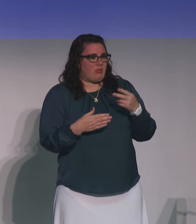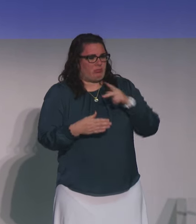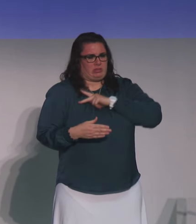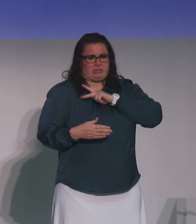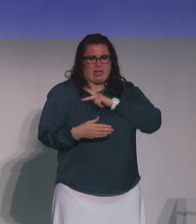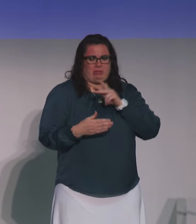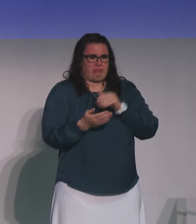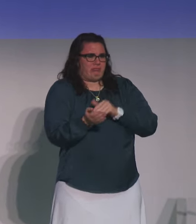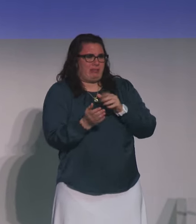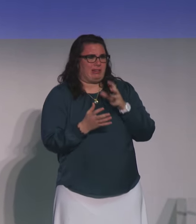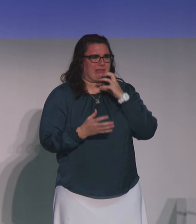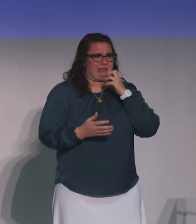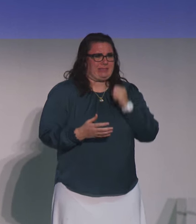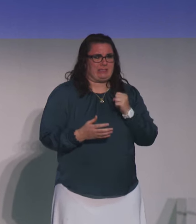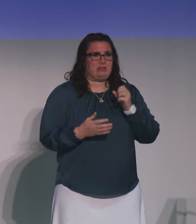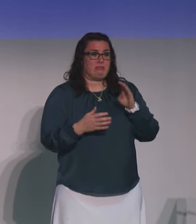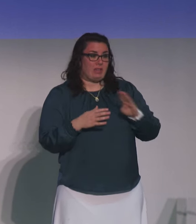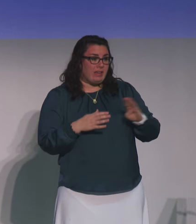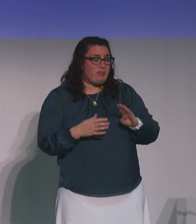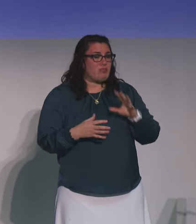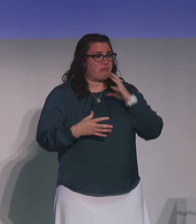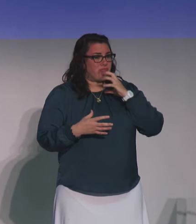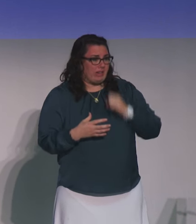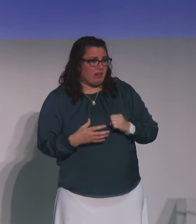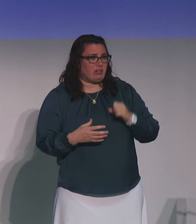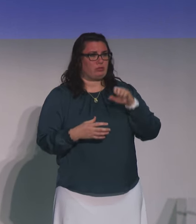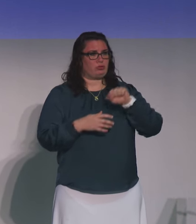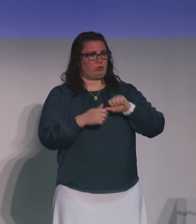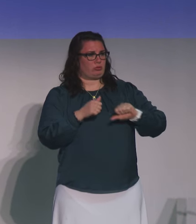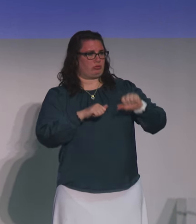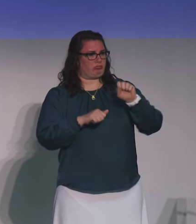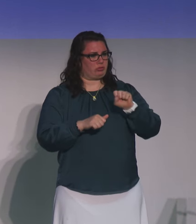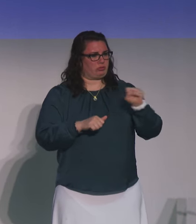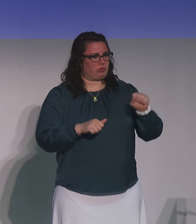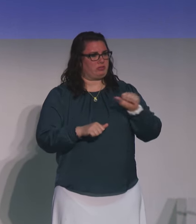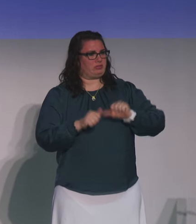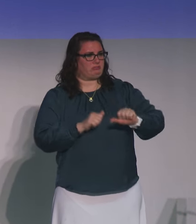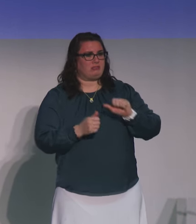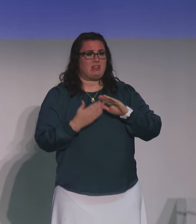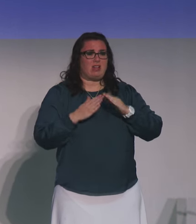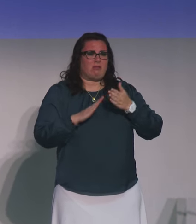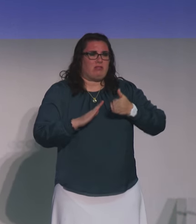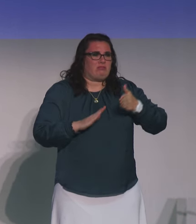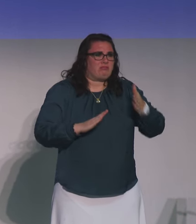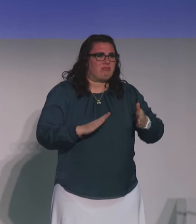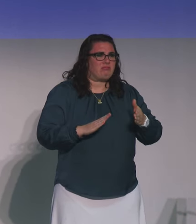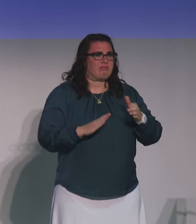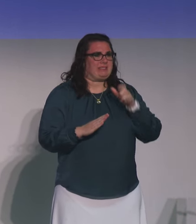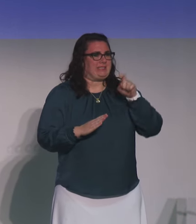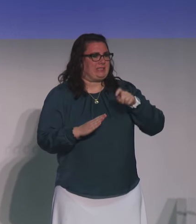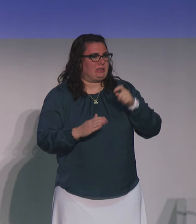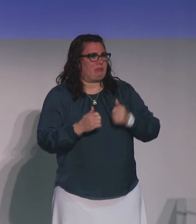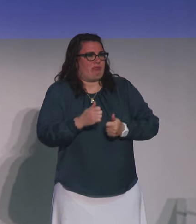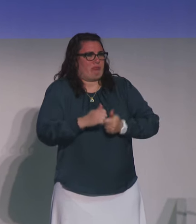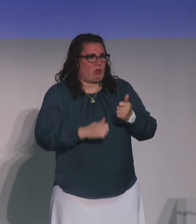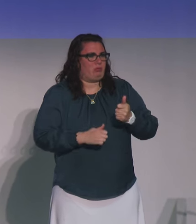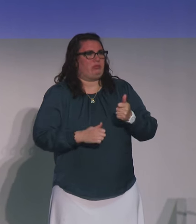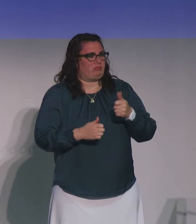medical care, behavioral health care, and social services to members and neighborhoods where it's needed most.